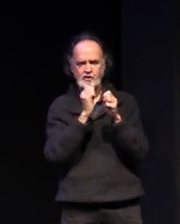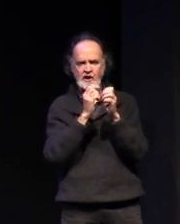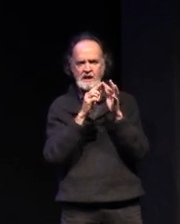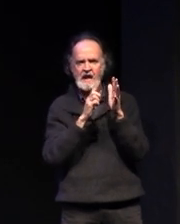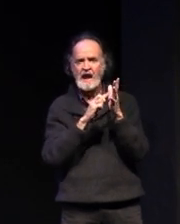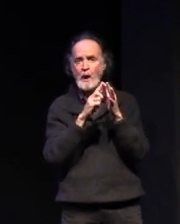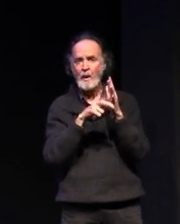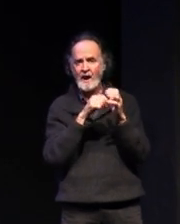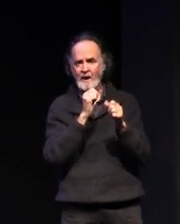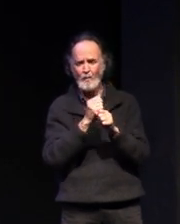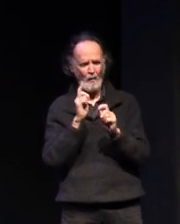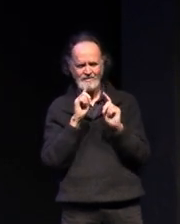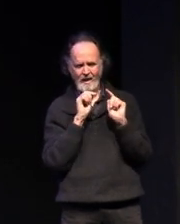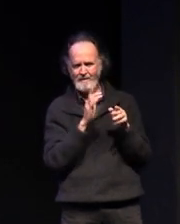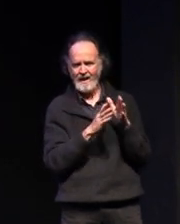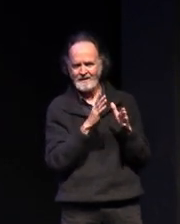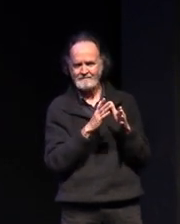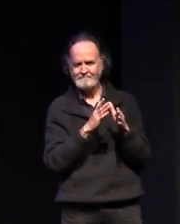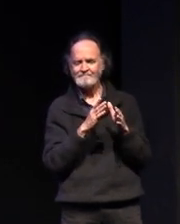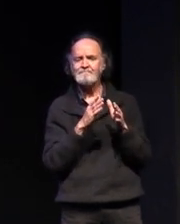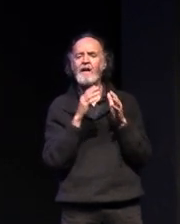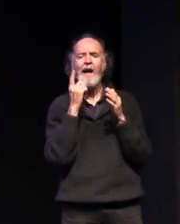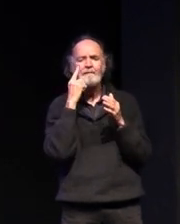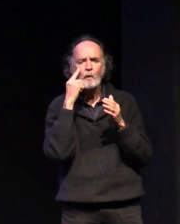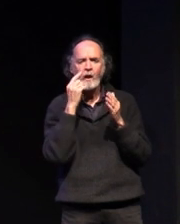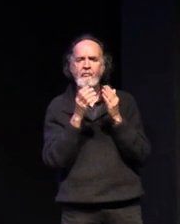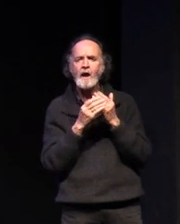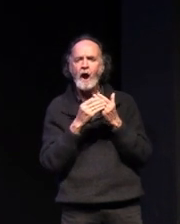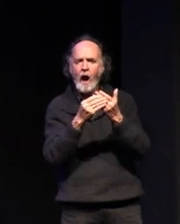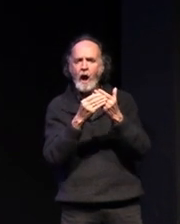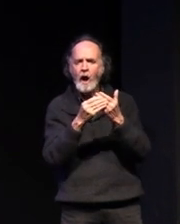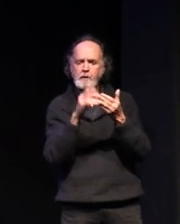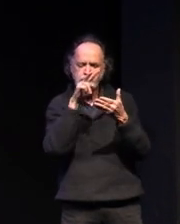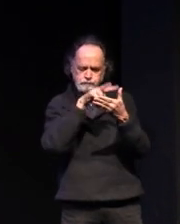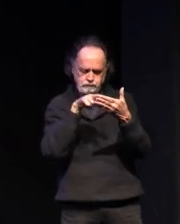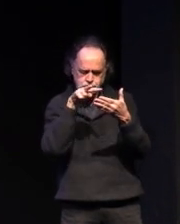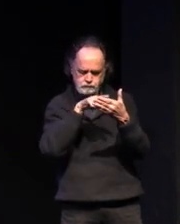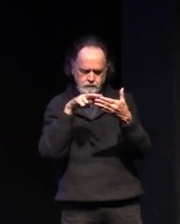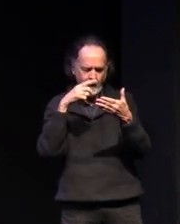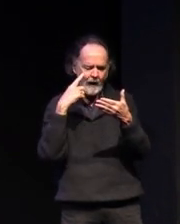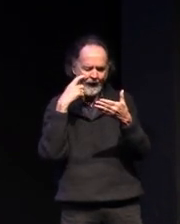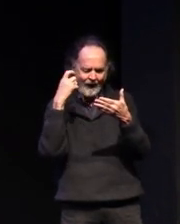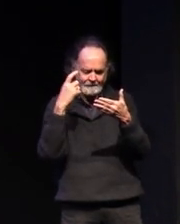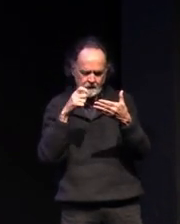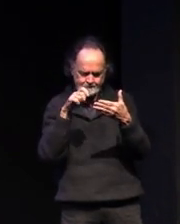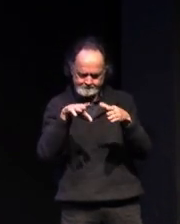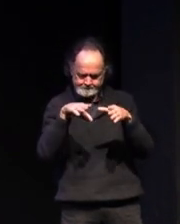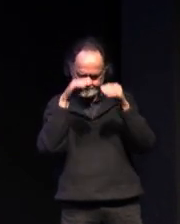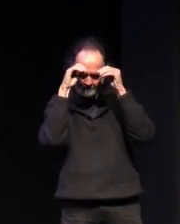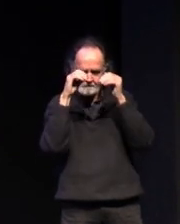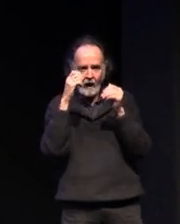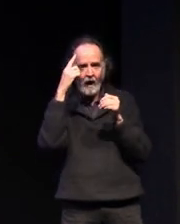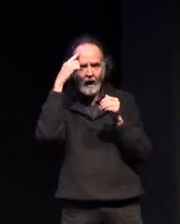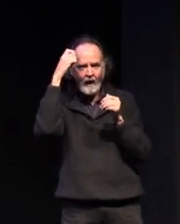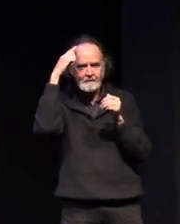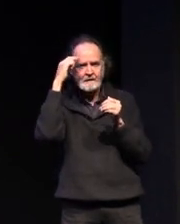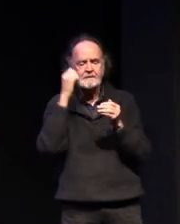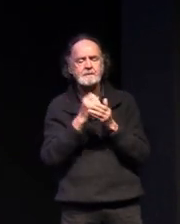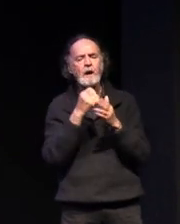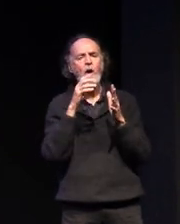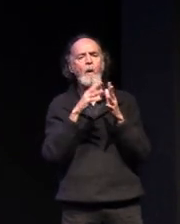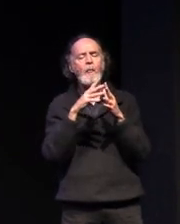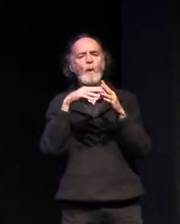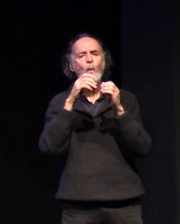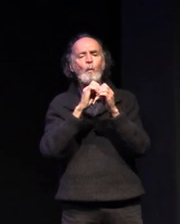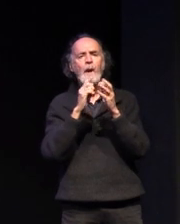there as well the teachers have put those together there's helpful hints and ideas there's also on our website a parent